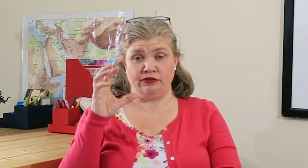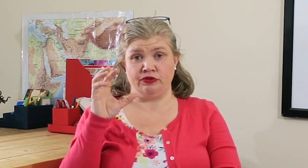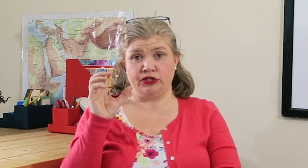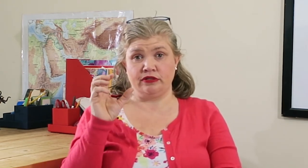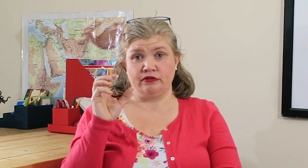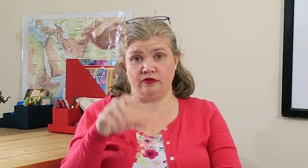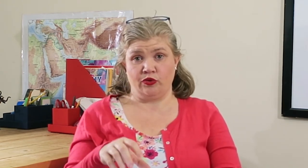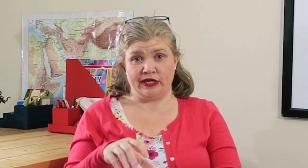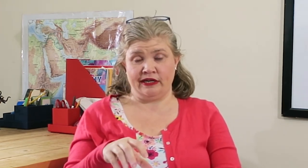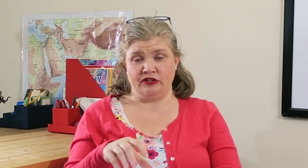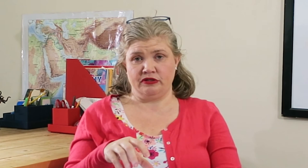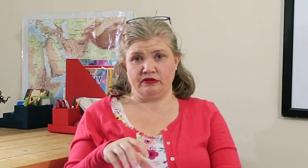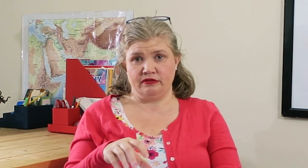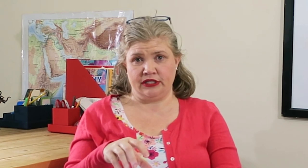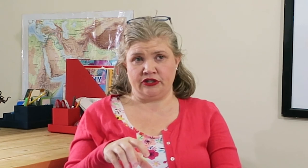working on dinner.